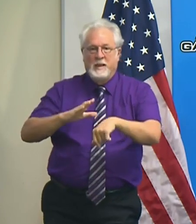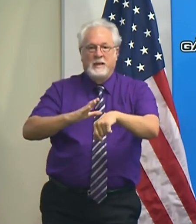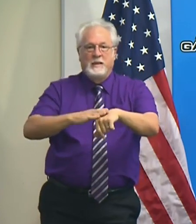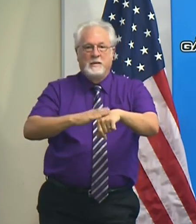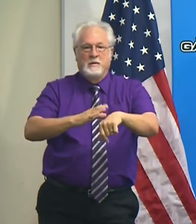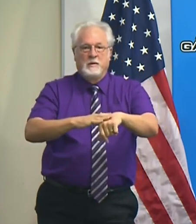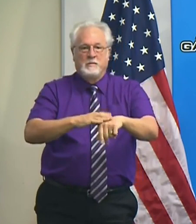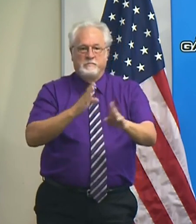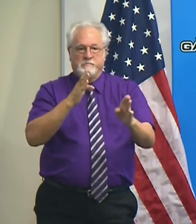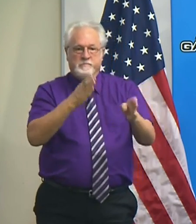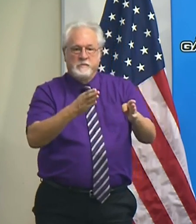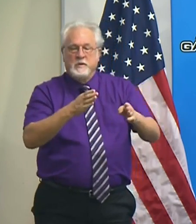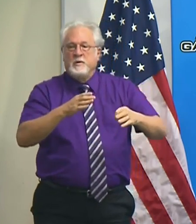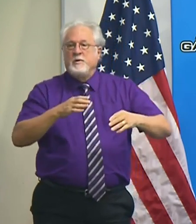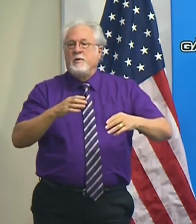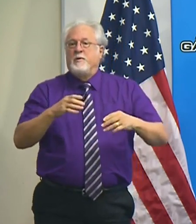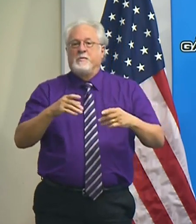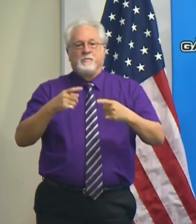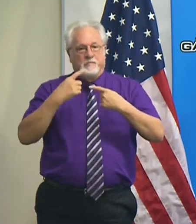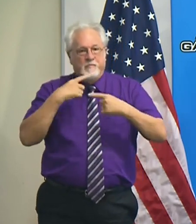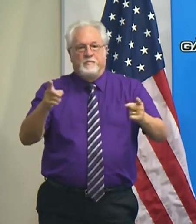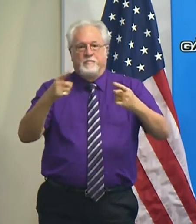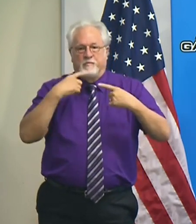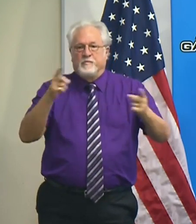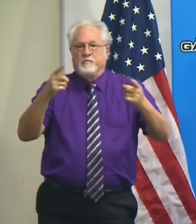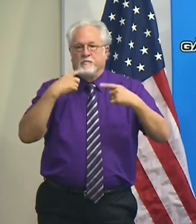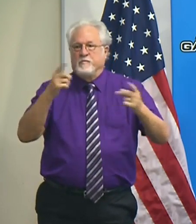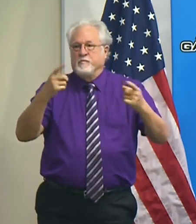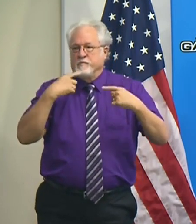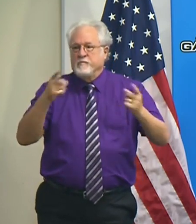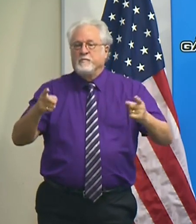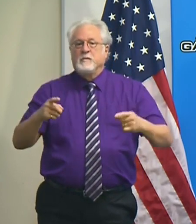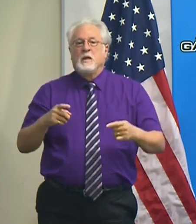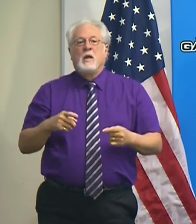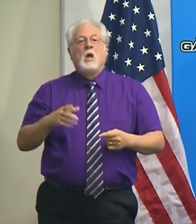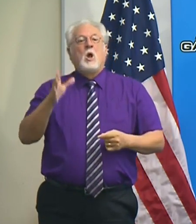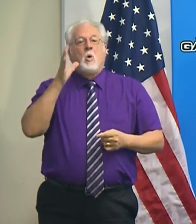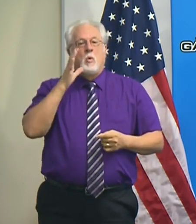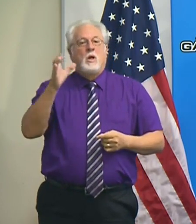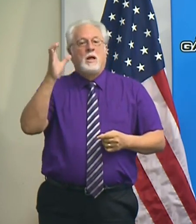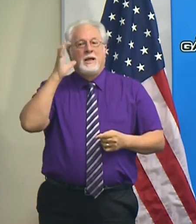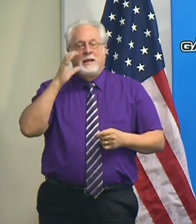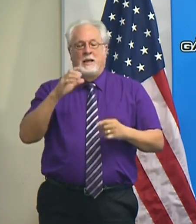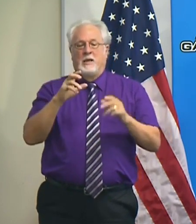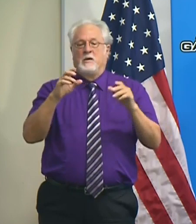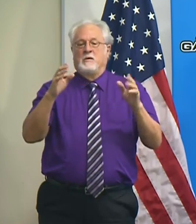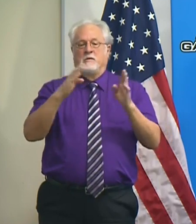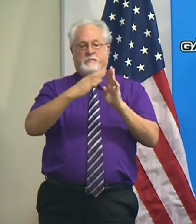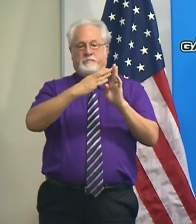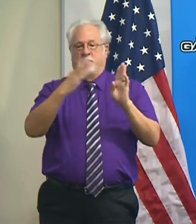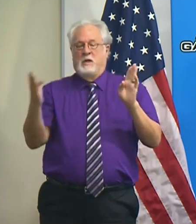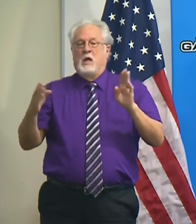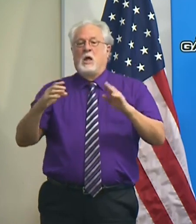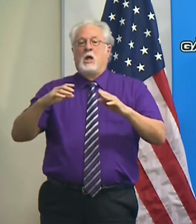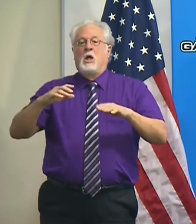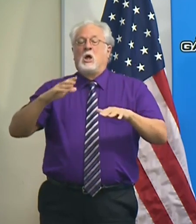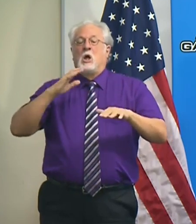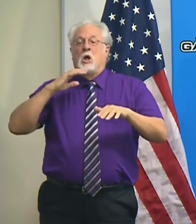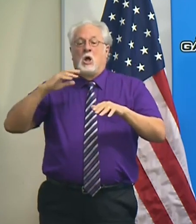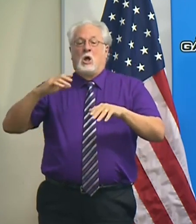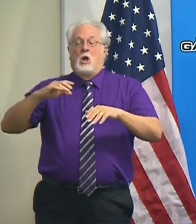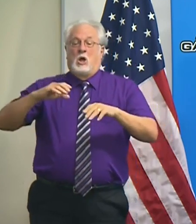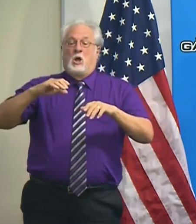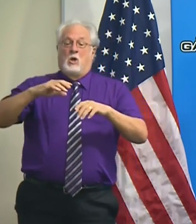that have been going out for a number of hours now. You're gonna hear ranges of storm surge that we haven't